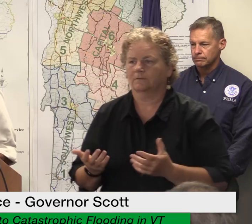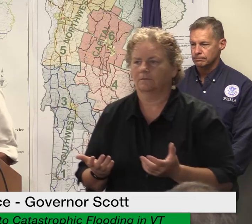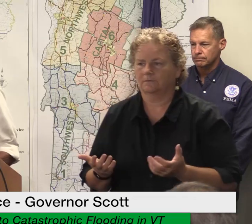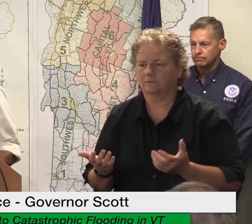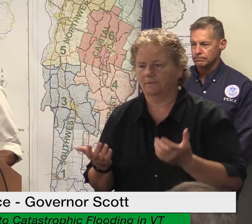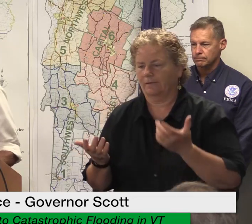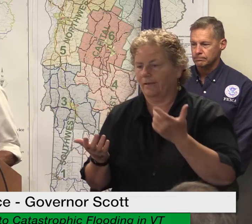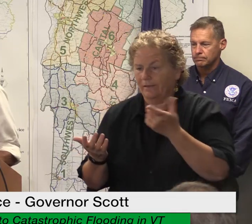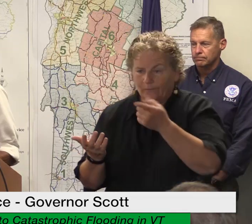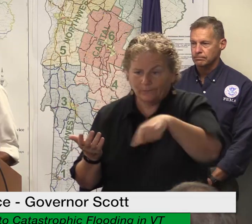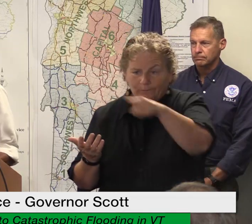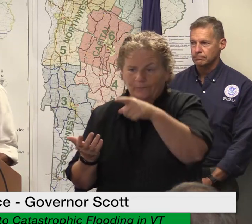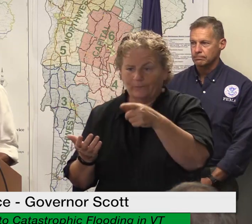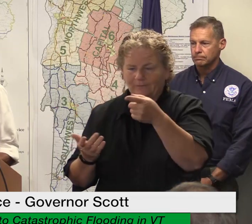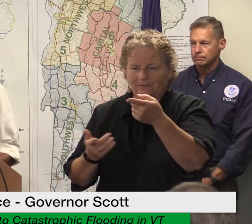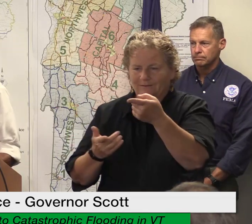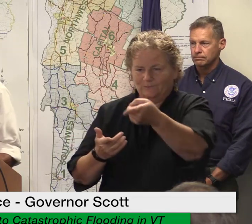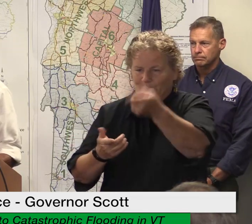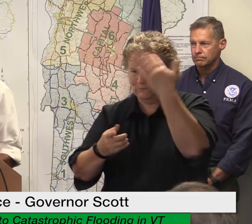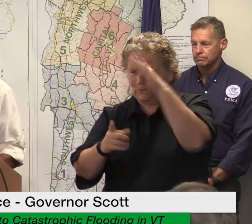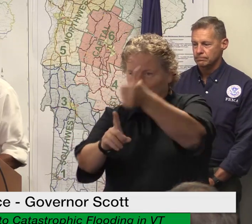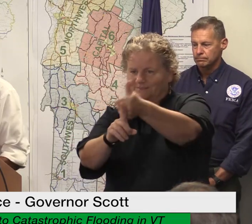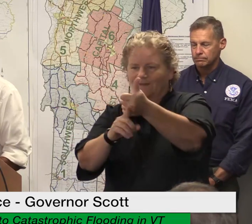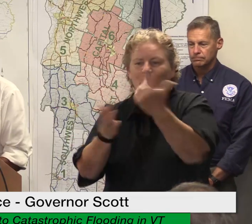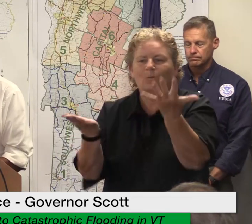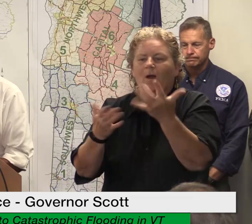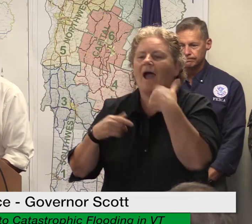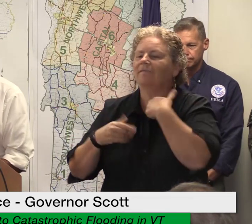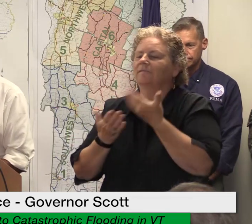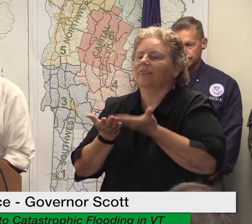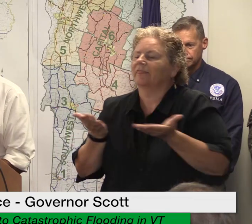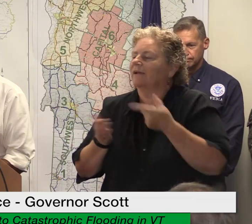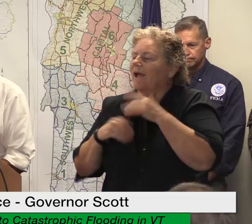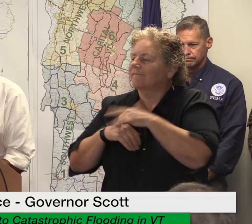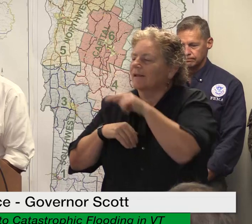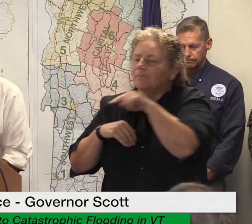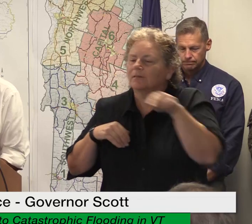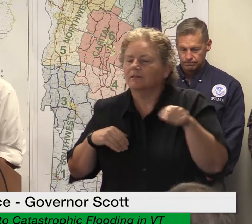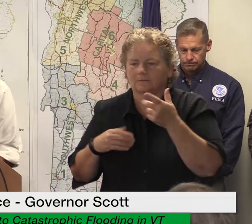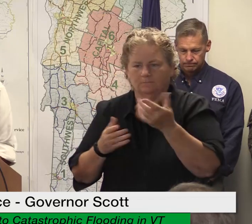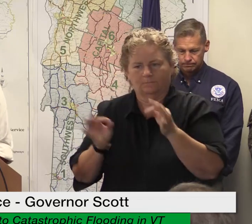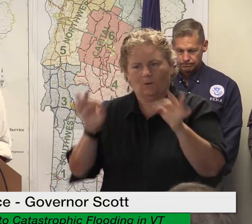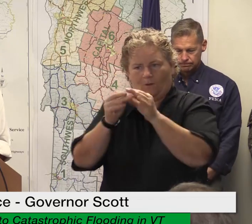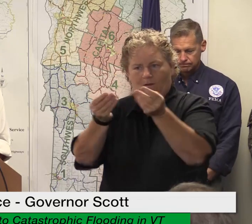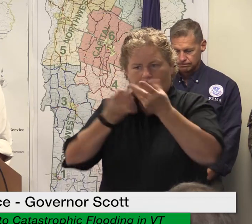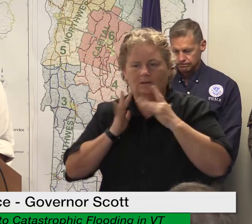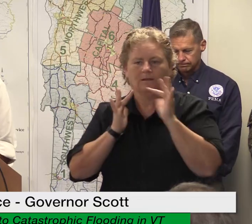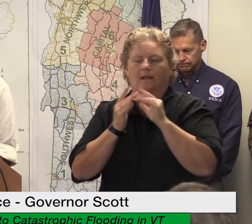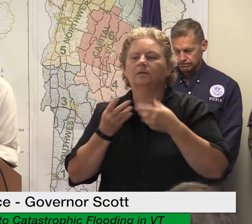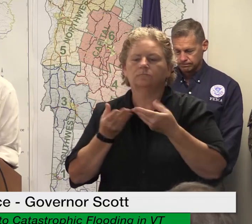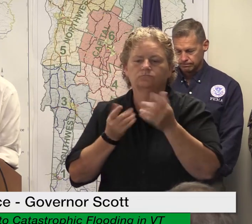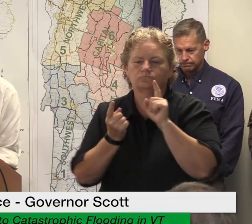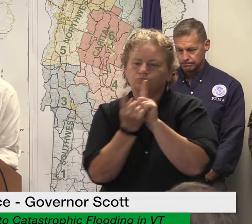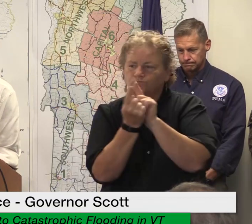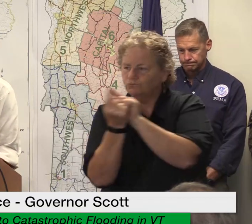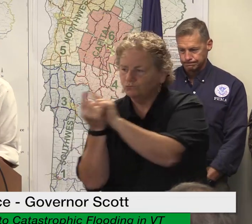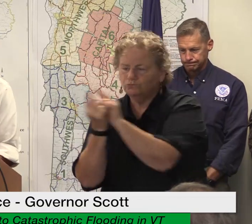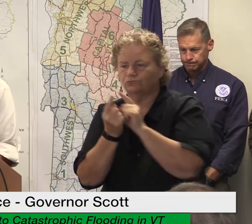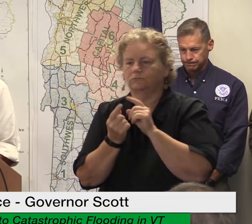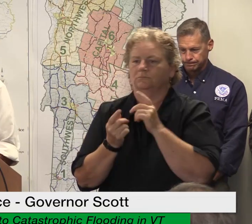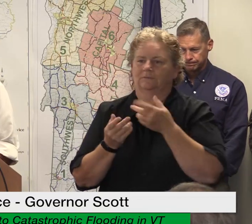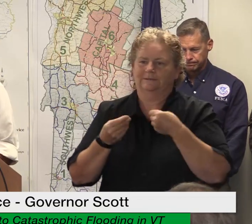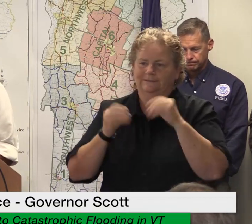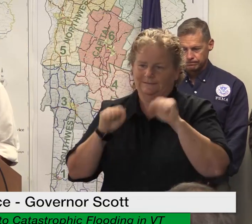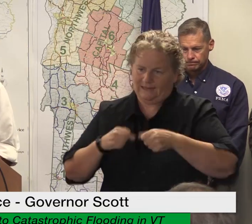so these are businesses that provide jobs jobs groceries building supplies prescriptions and other